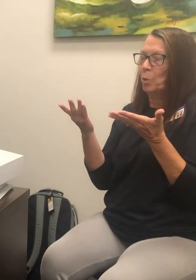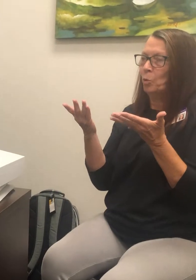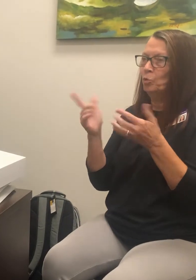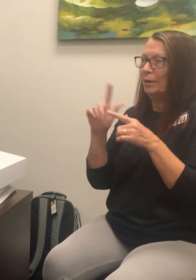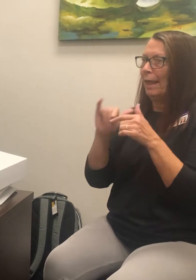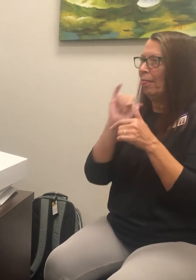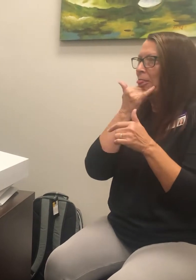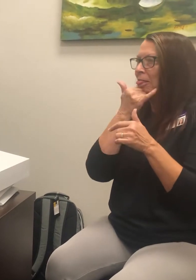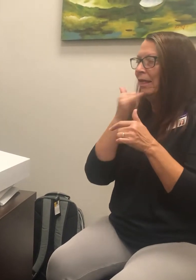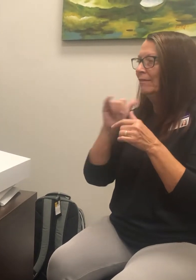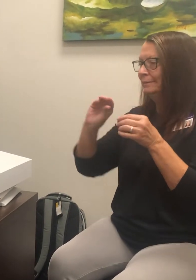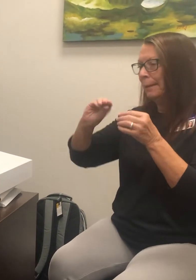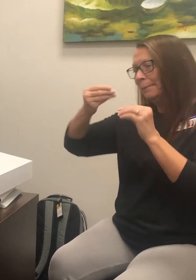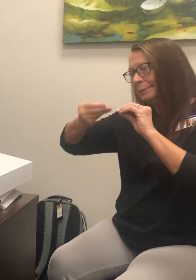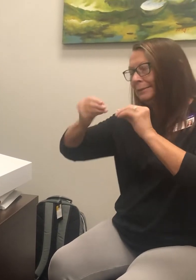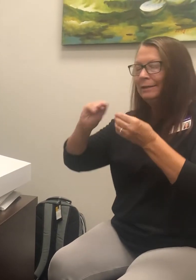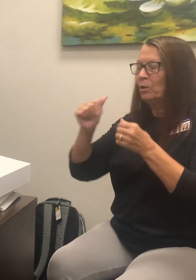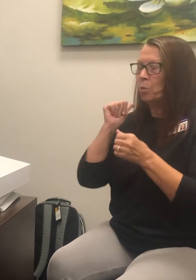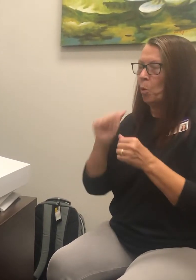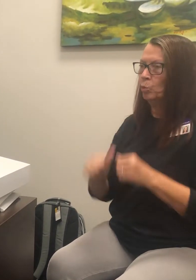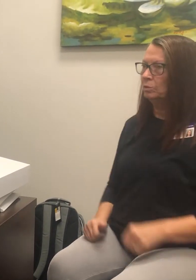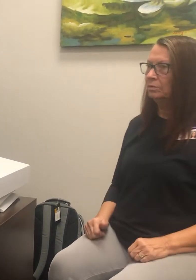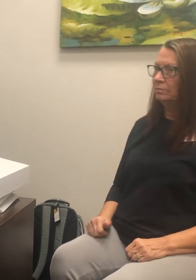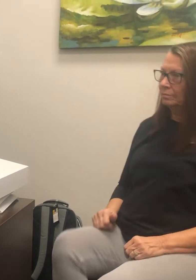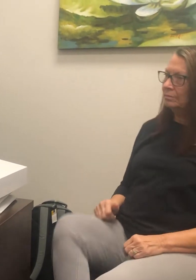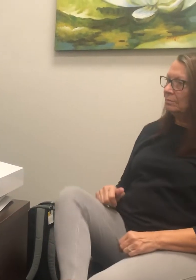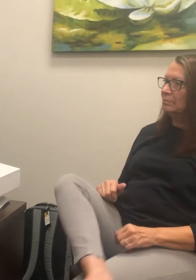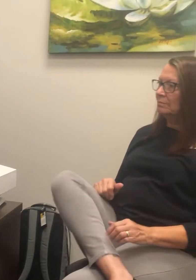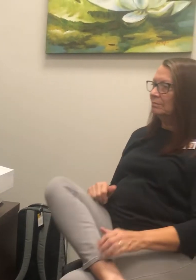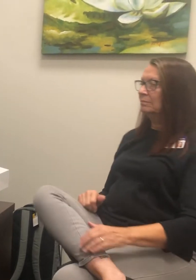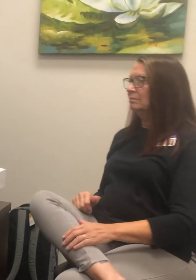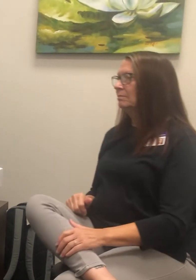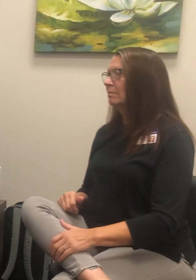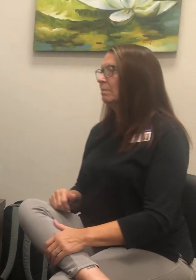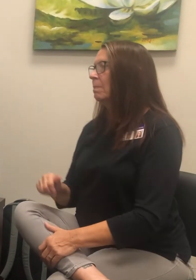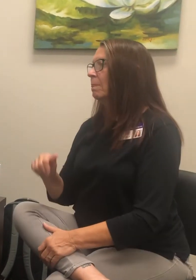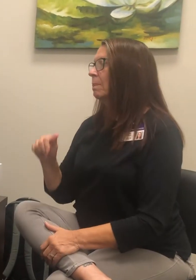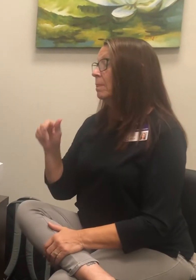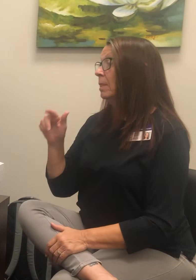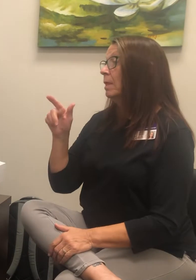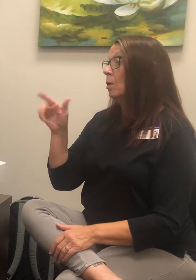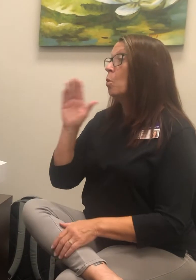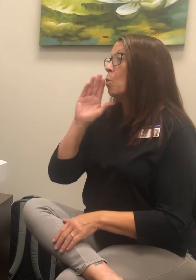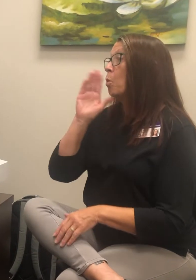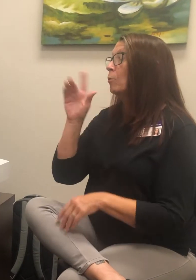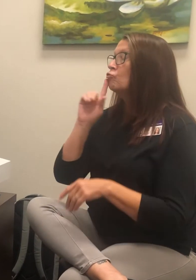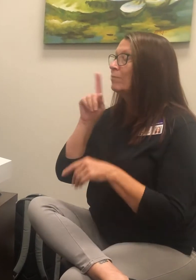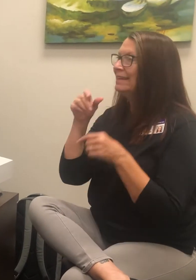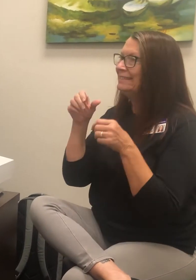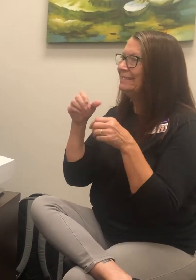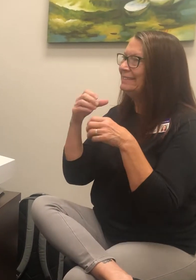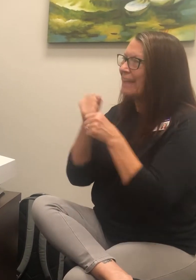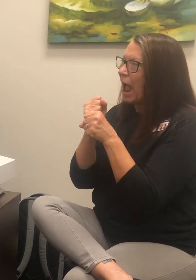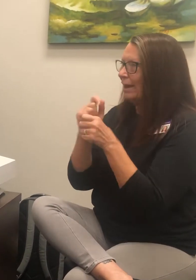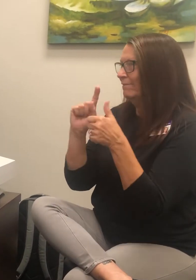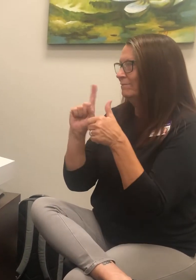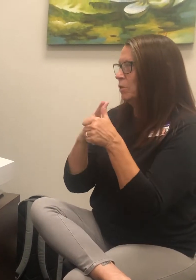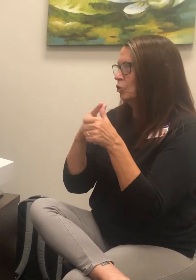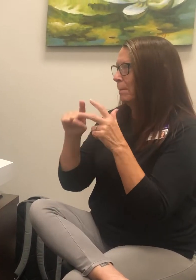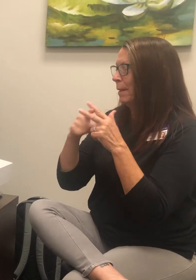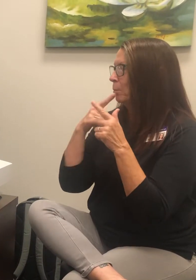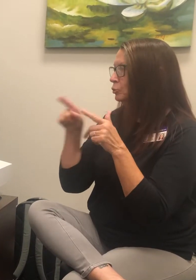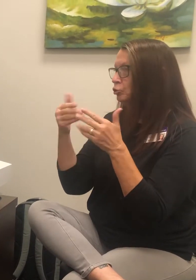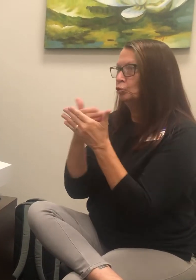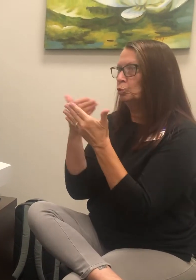like if it's upside down or you've got it twisted the wrong direction it won't go and it will be really tight at first because